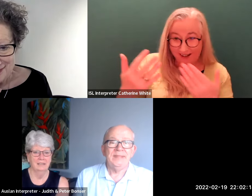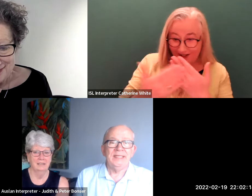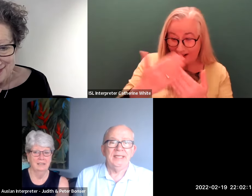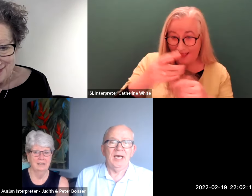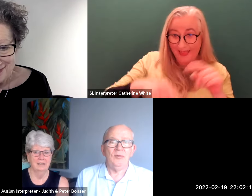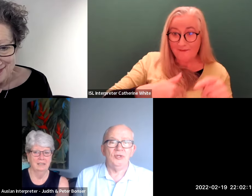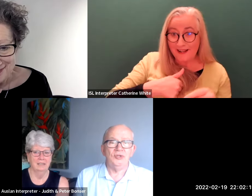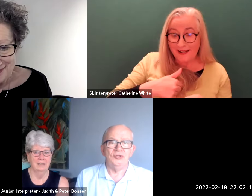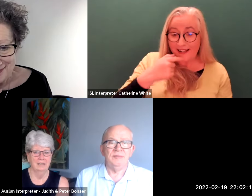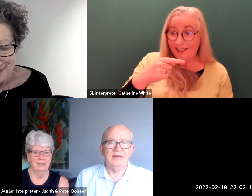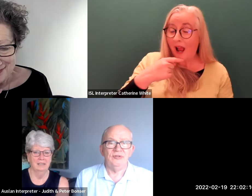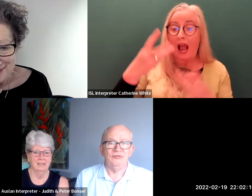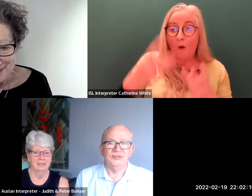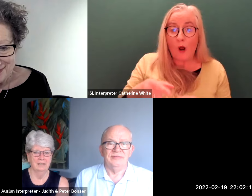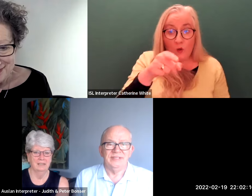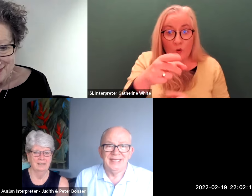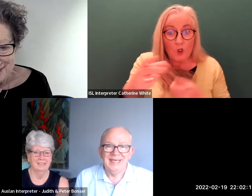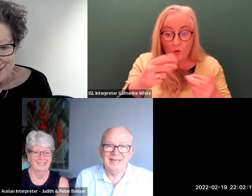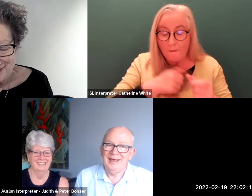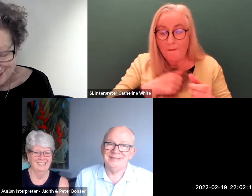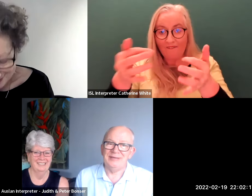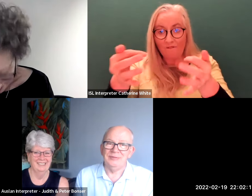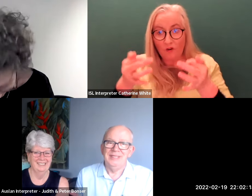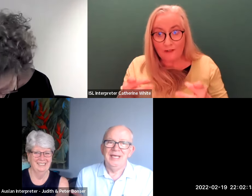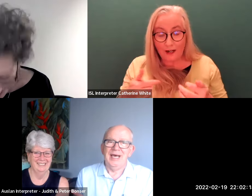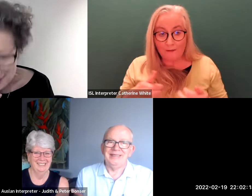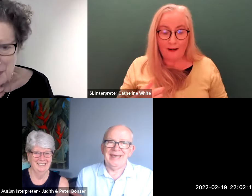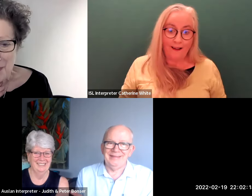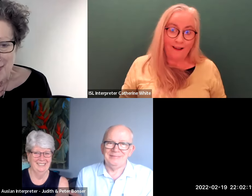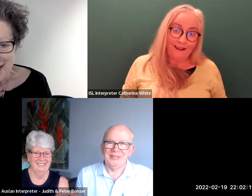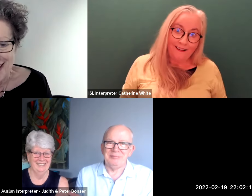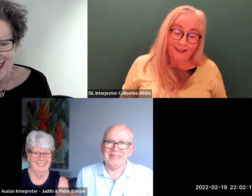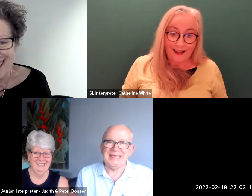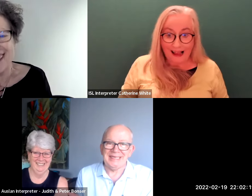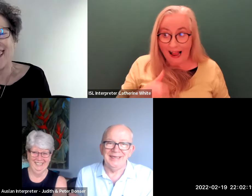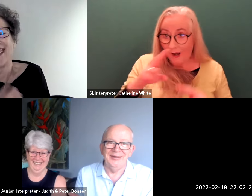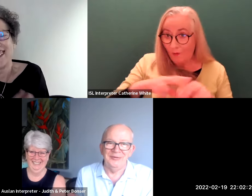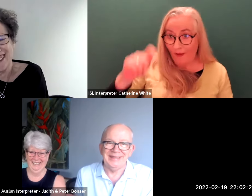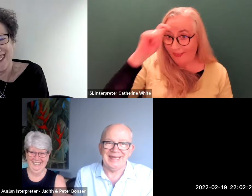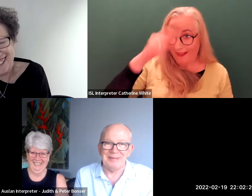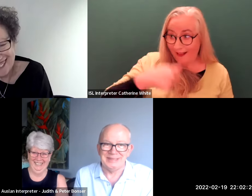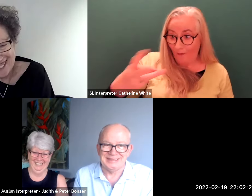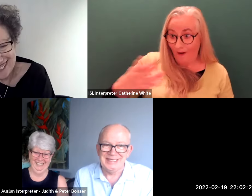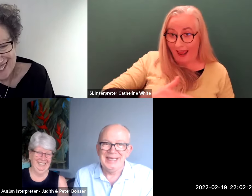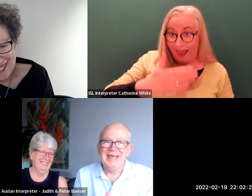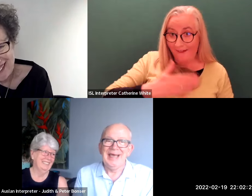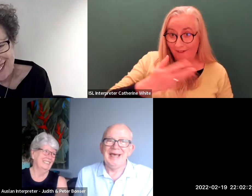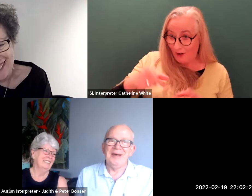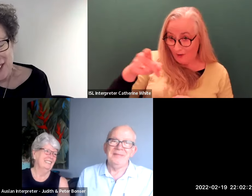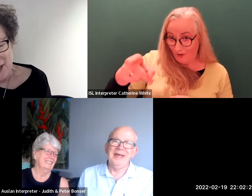i want you to do my funeral service and i said well i doubt that i'm going to be here when that happens